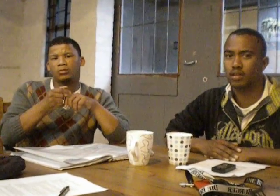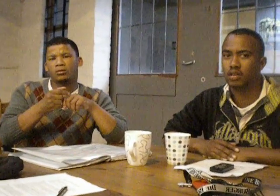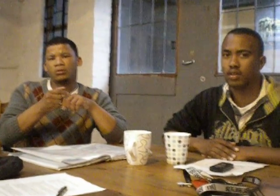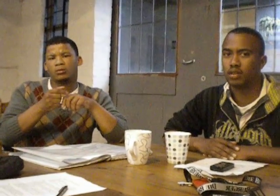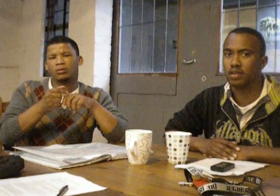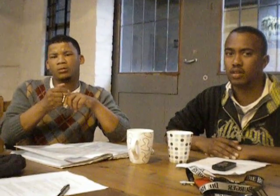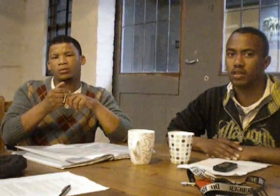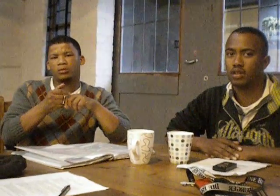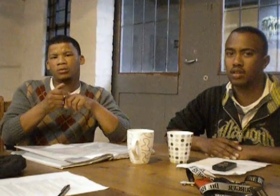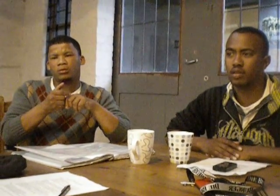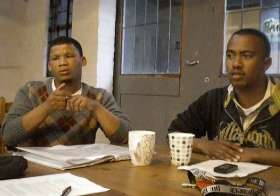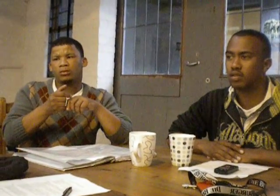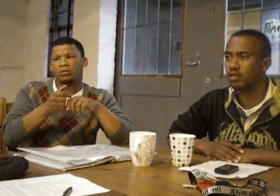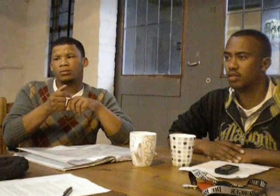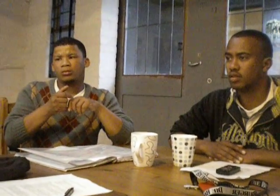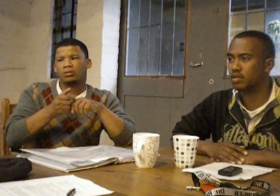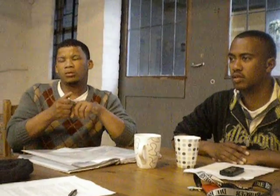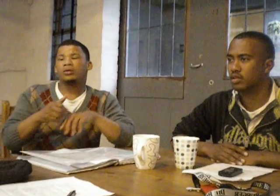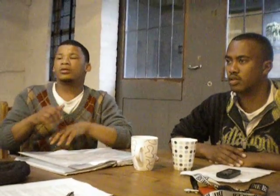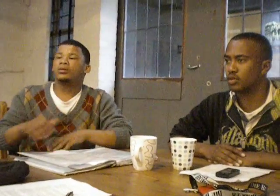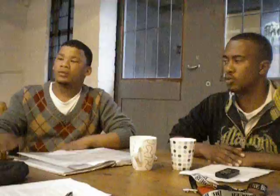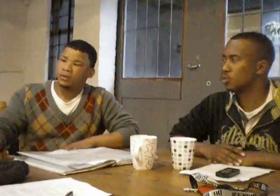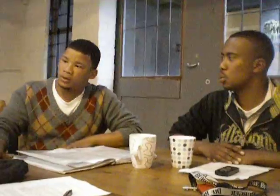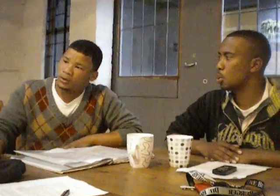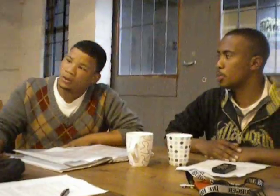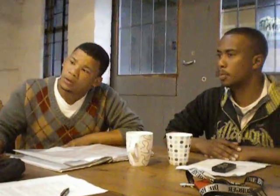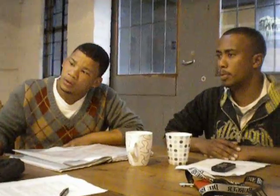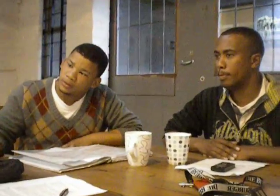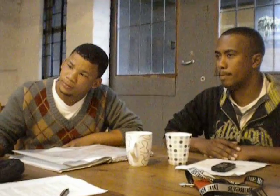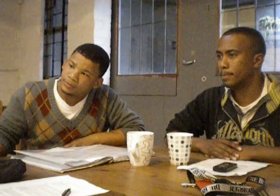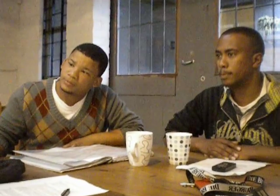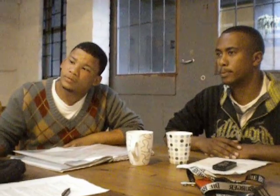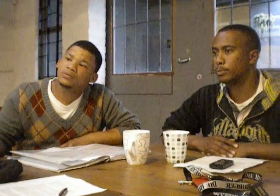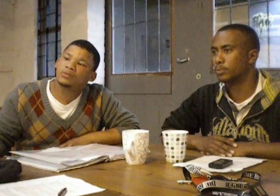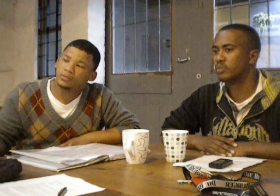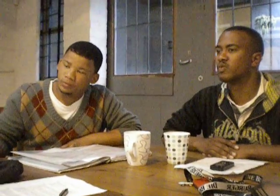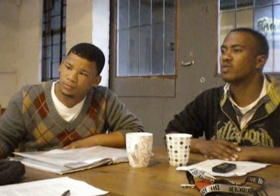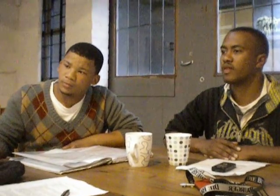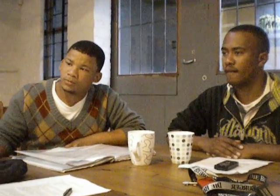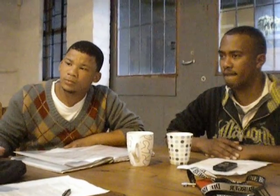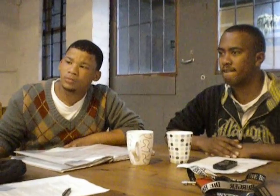Theatre, teaching drama and helping them to create their own performances.